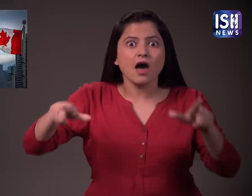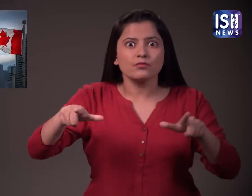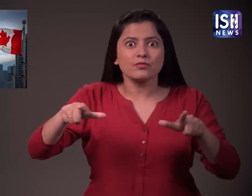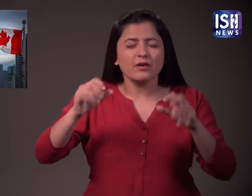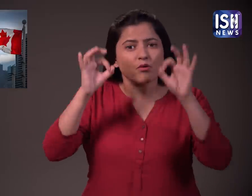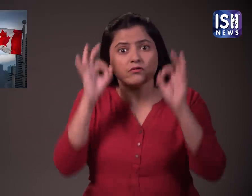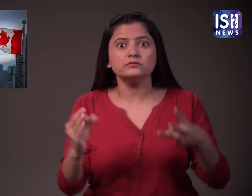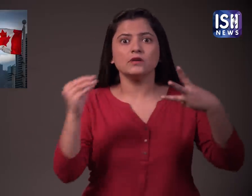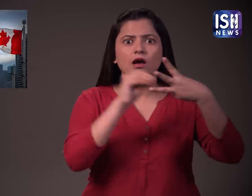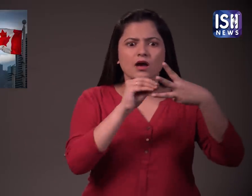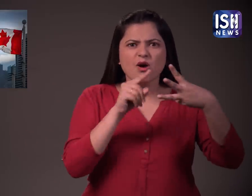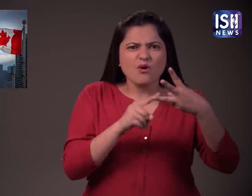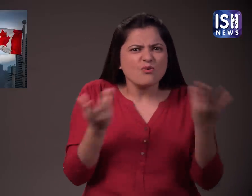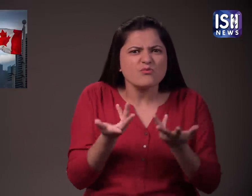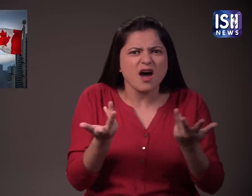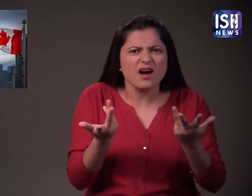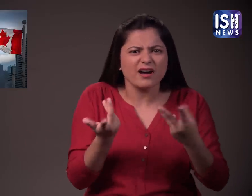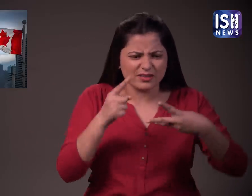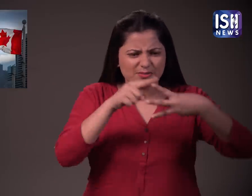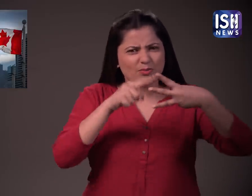Why is Punjabi also an official language of Canada?